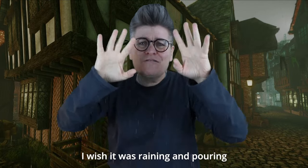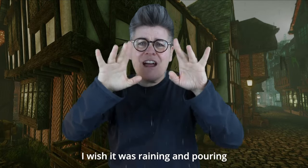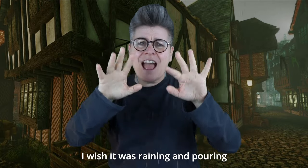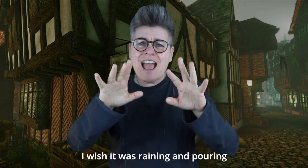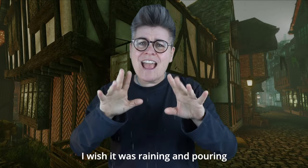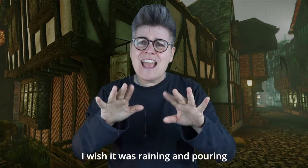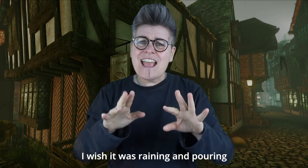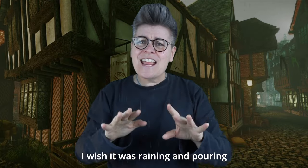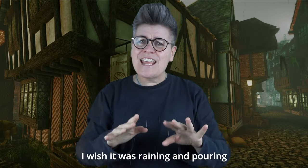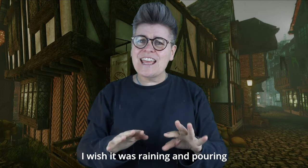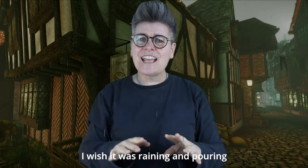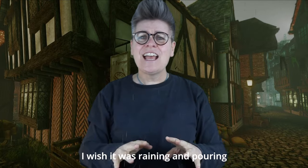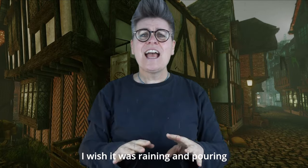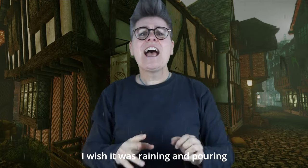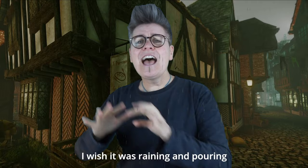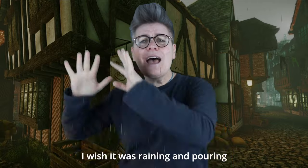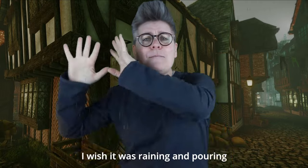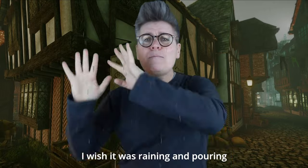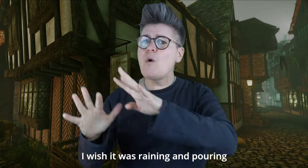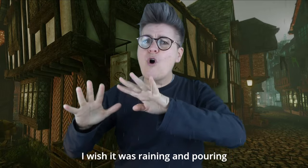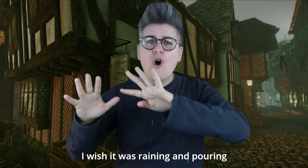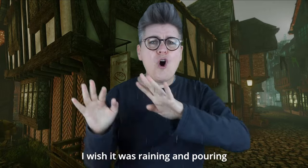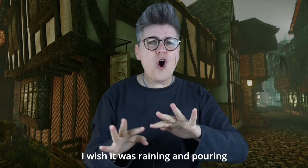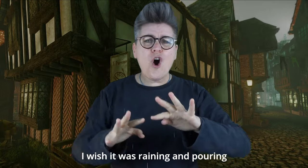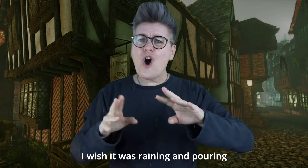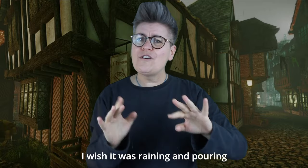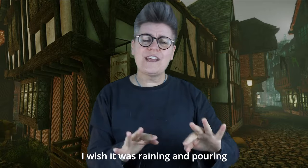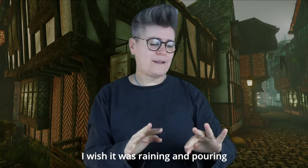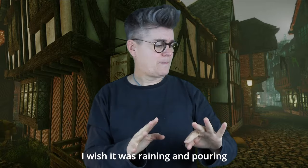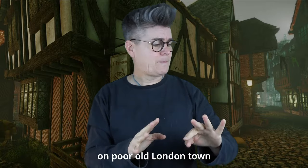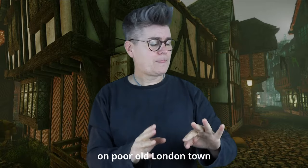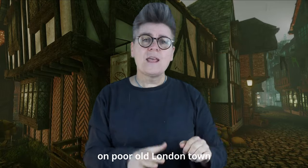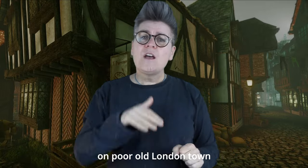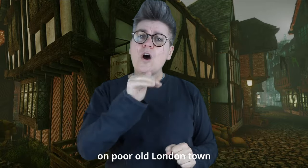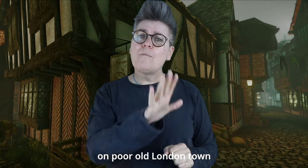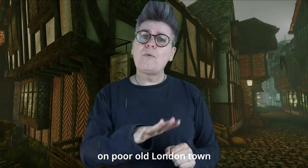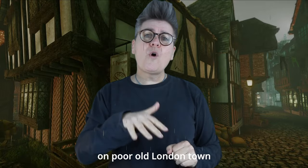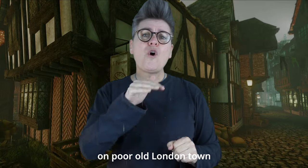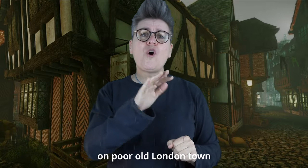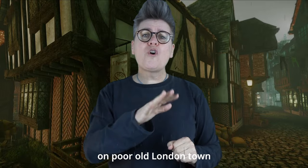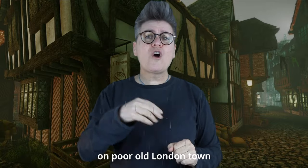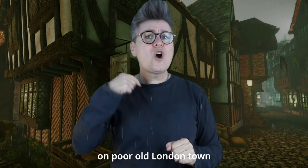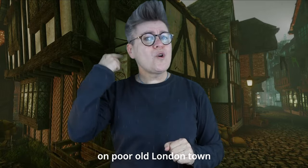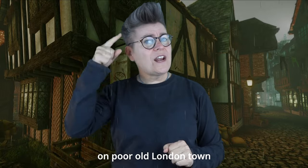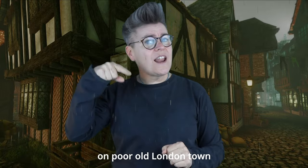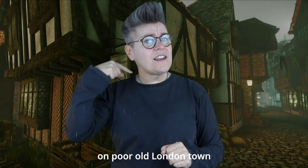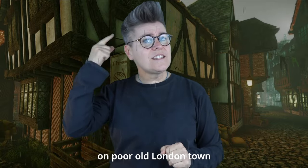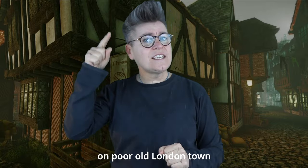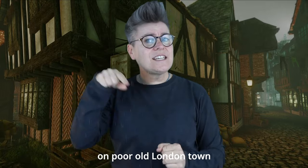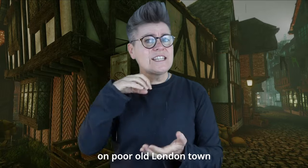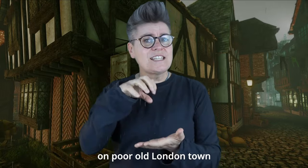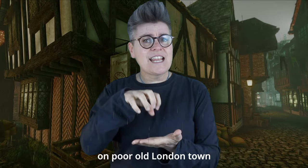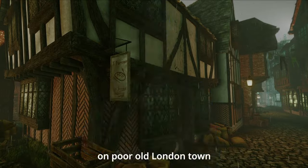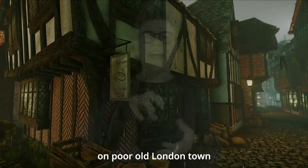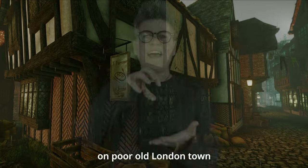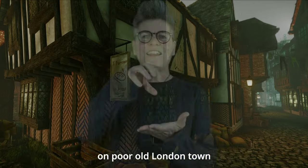raining and pouring A poor old London town